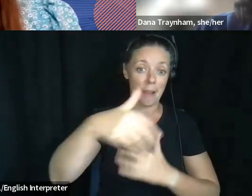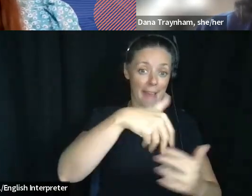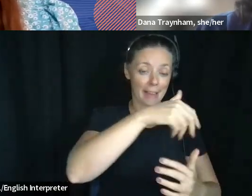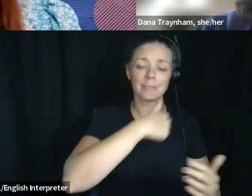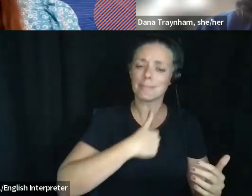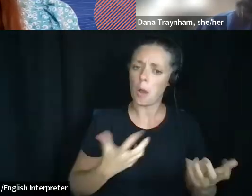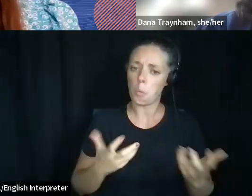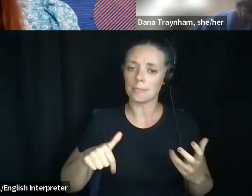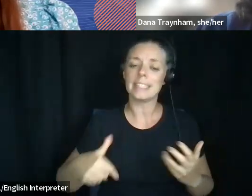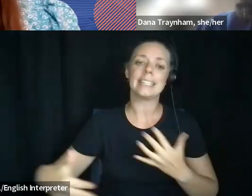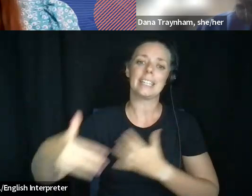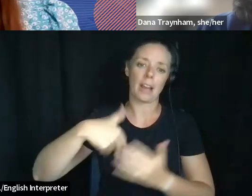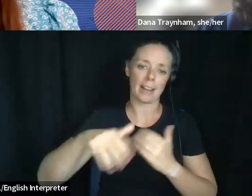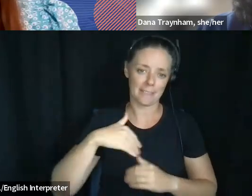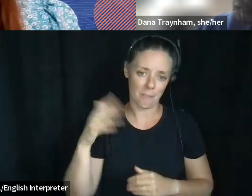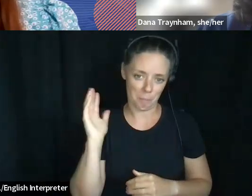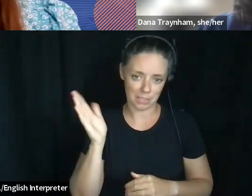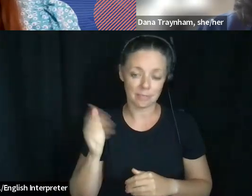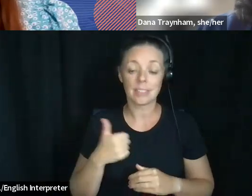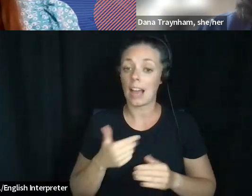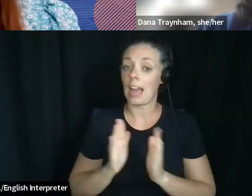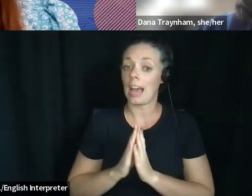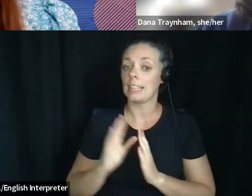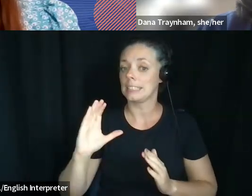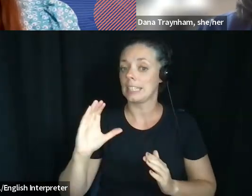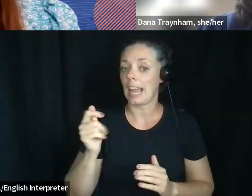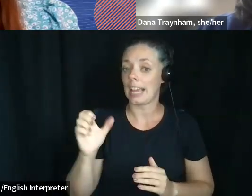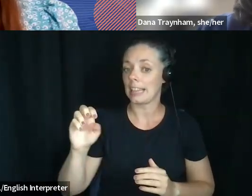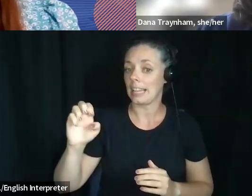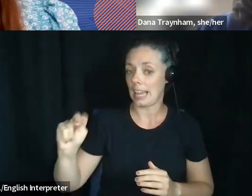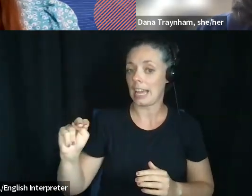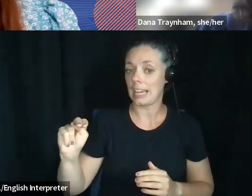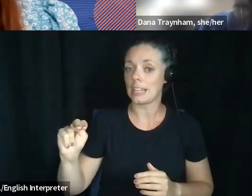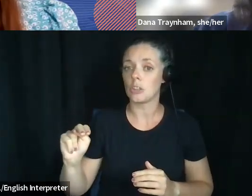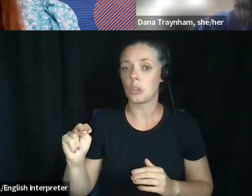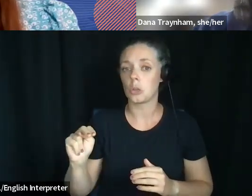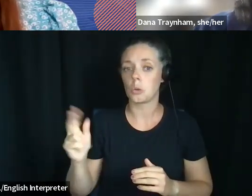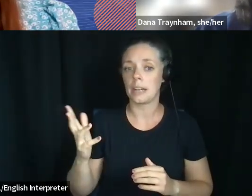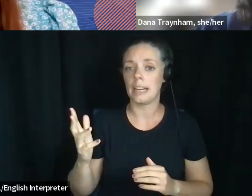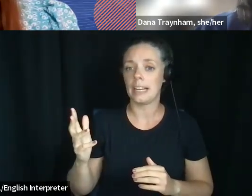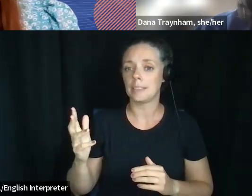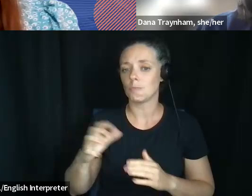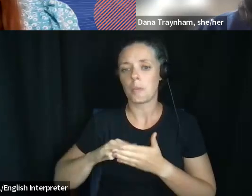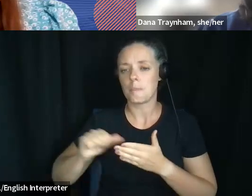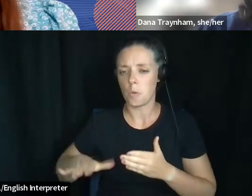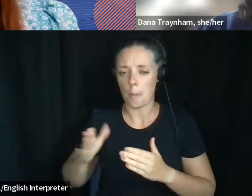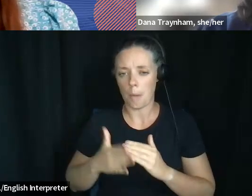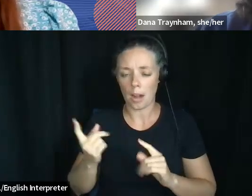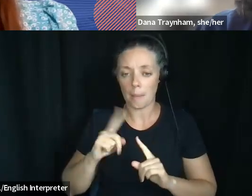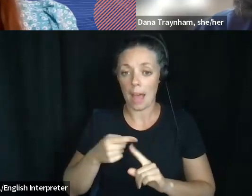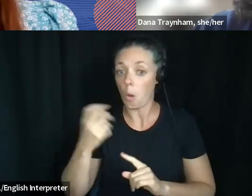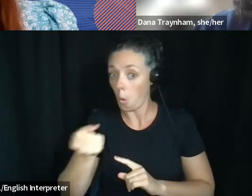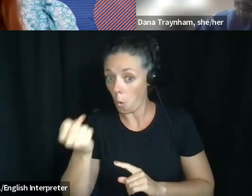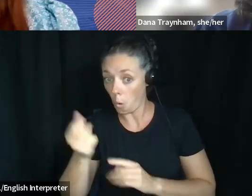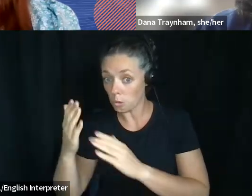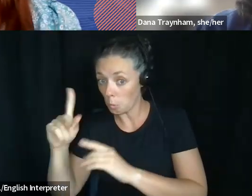presentation. I asked Caitlin, our moderator, to take out the part about leaving questions till the end, because I feel like if you have a